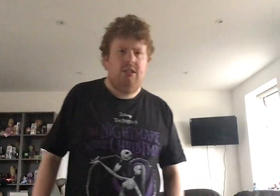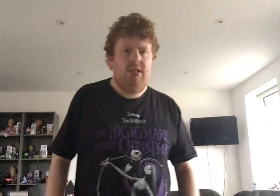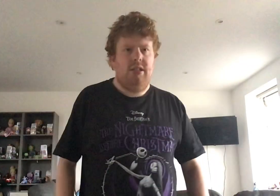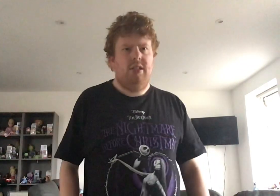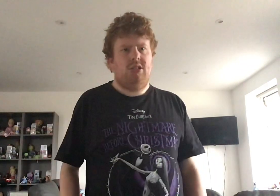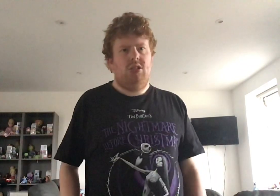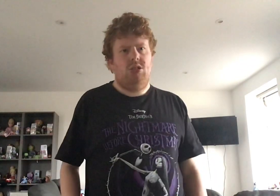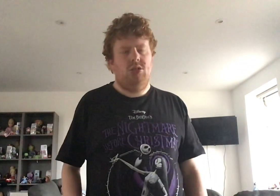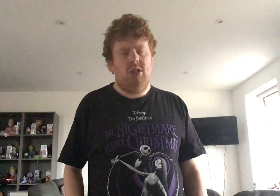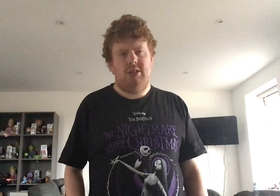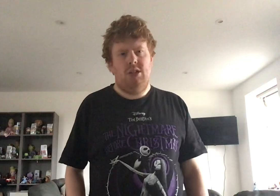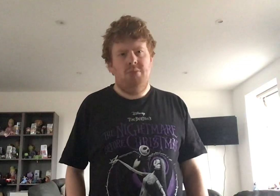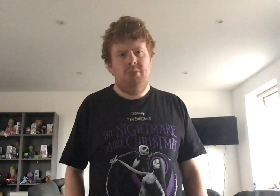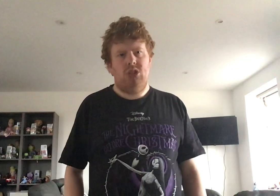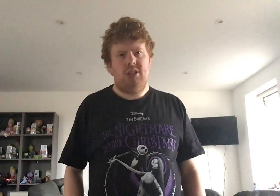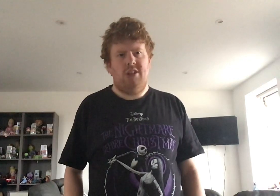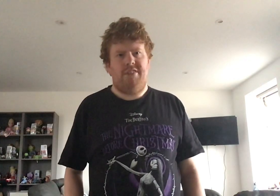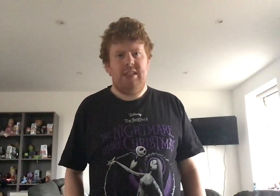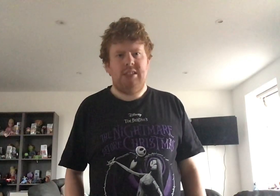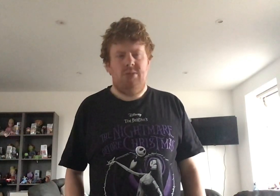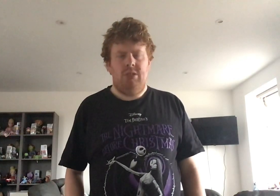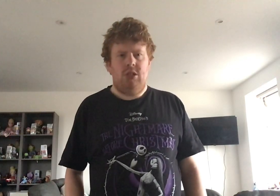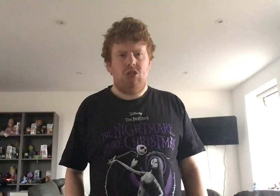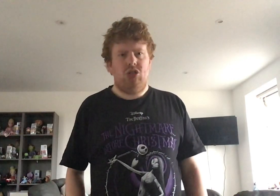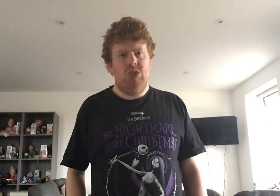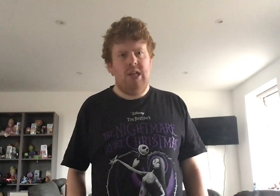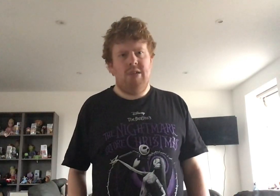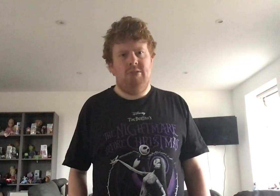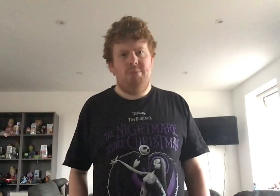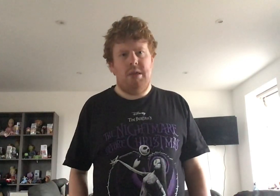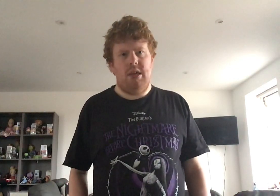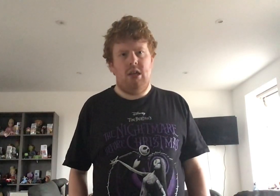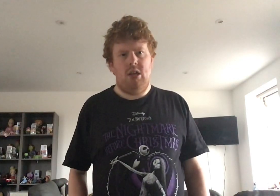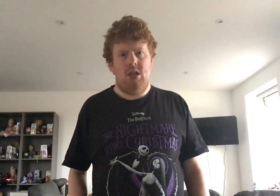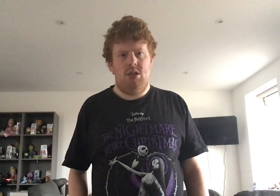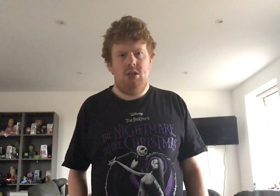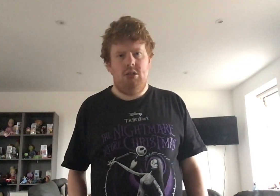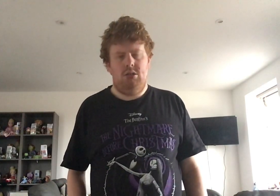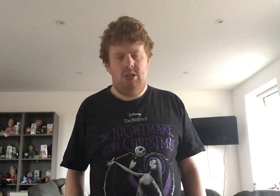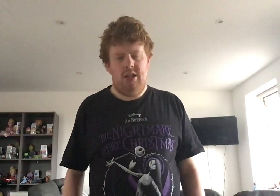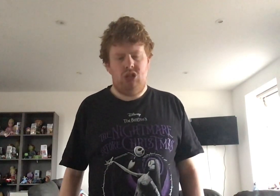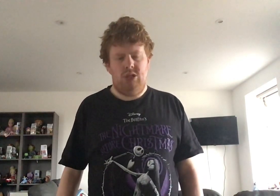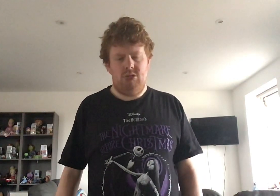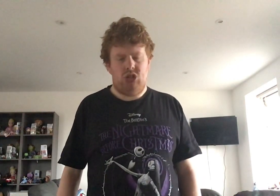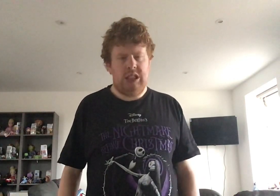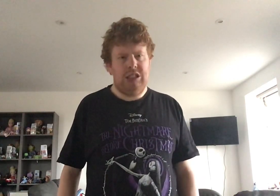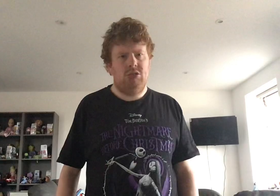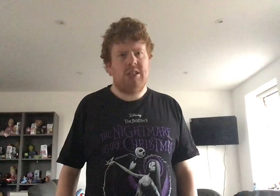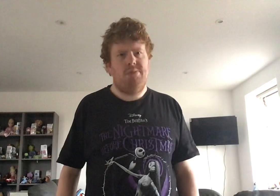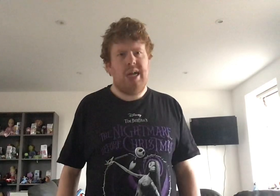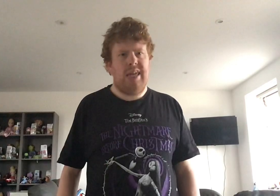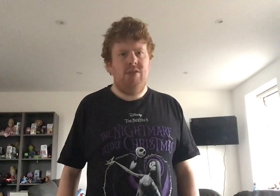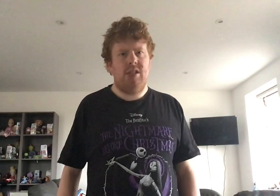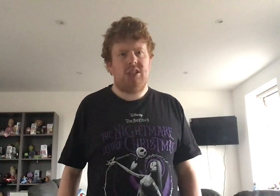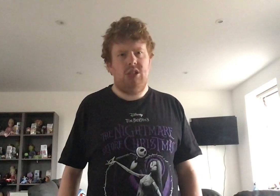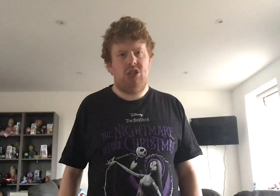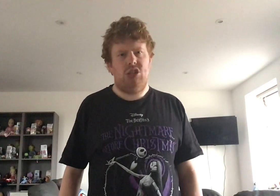is caught, is in Umbridge's office, Doodly would be, she would try to use the previous person